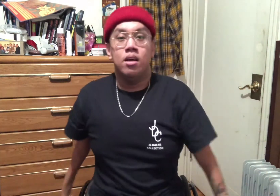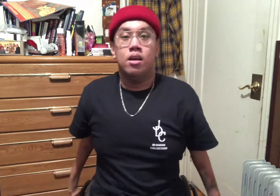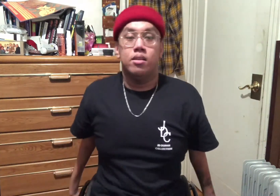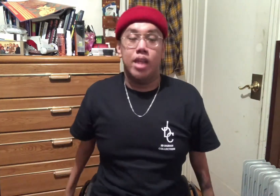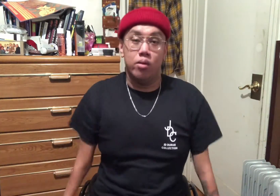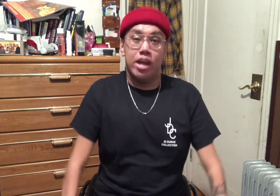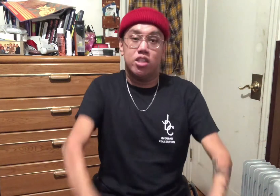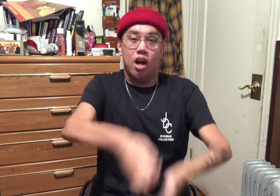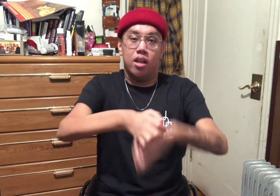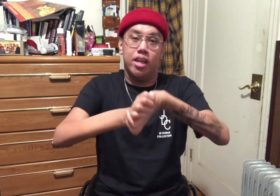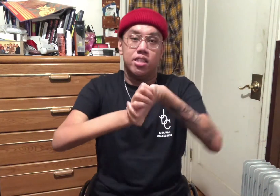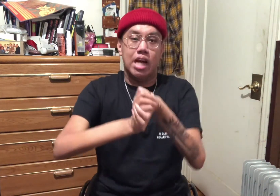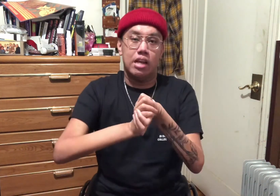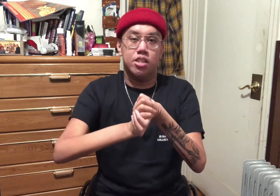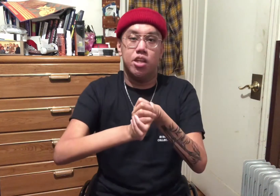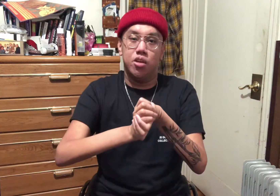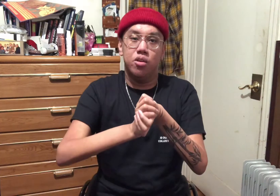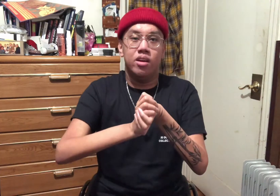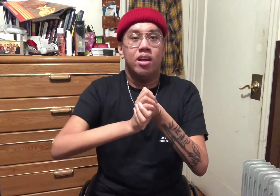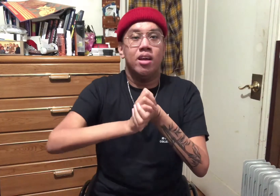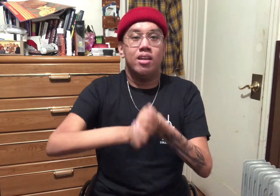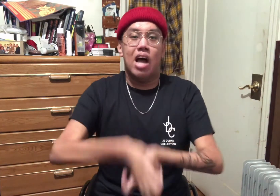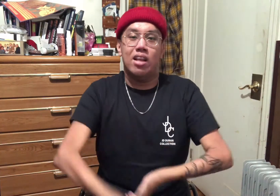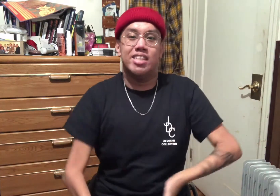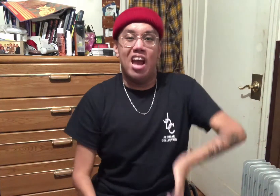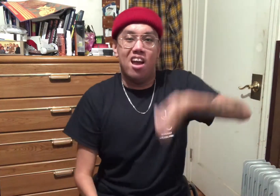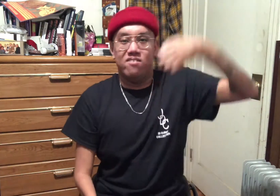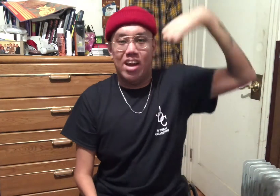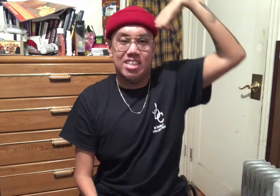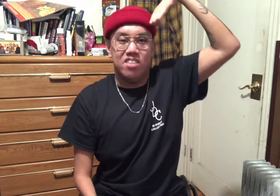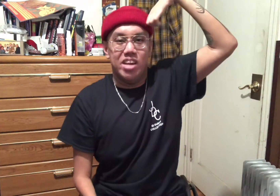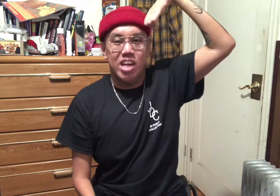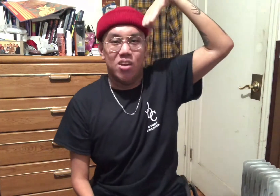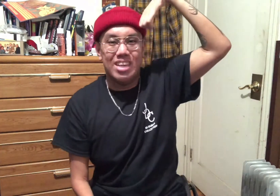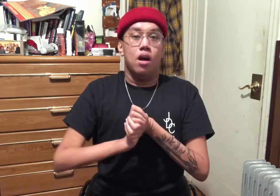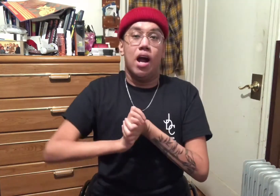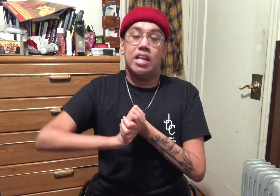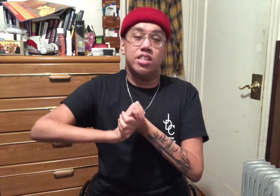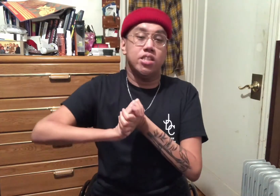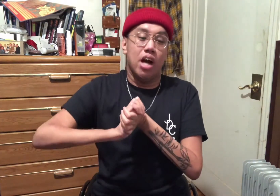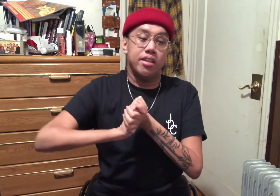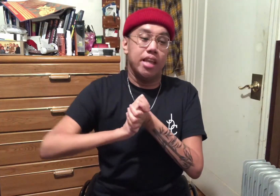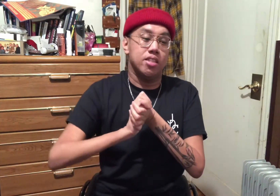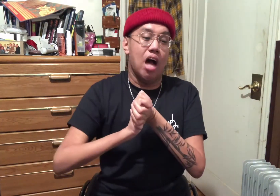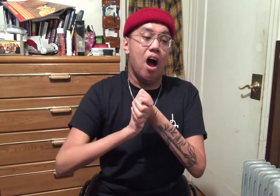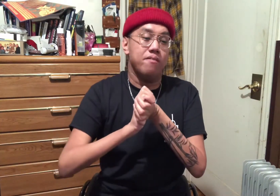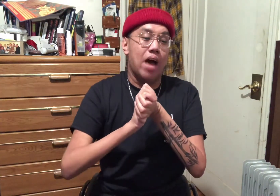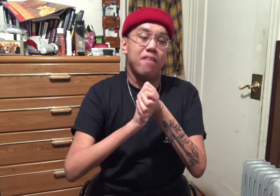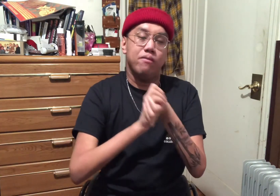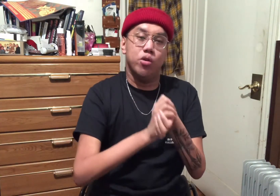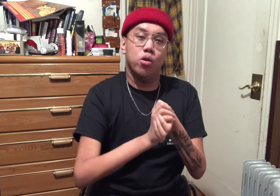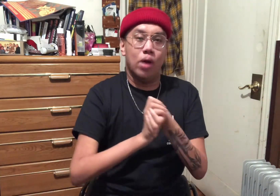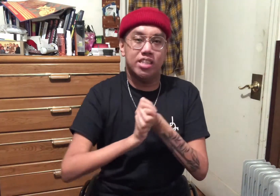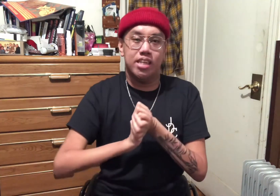Thank you again, Charlie. Shout out to you. Now let's get right into the video. All right, to start things off, I have a few questions